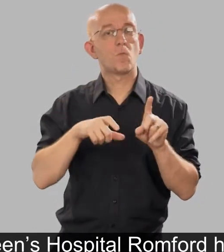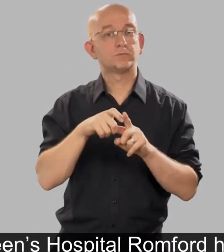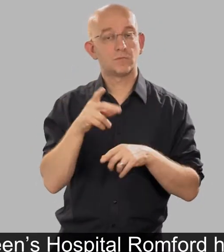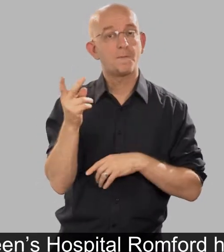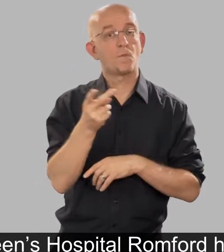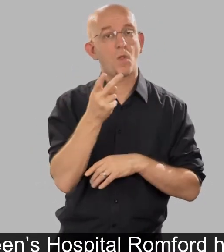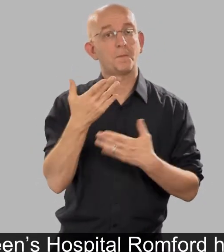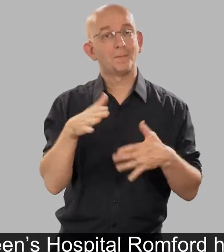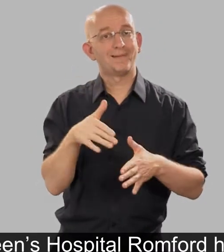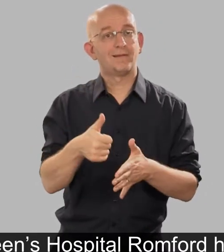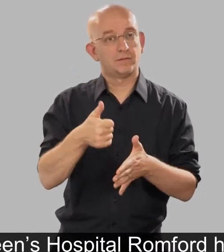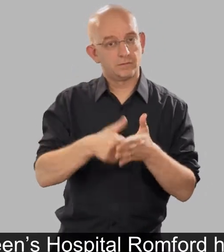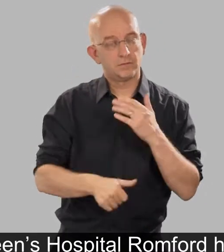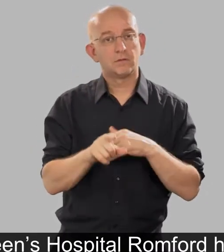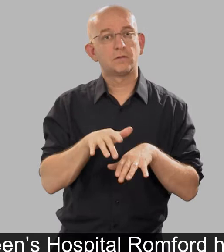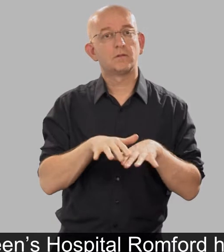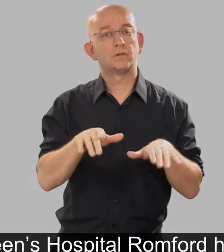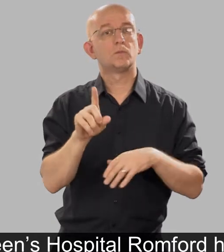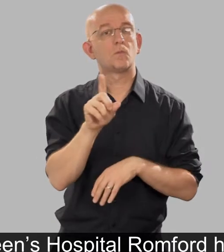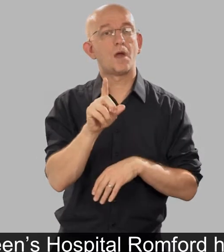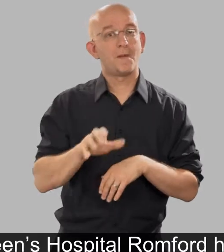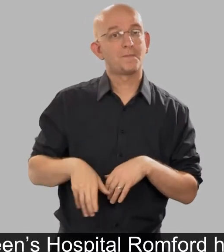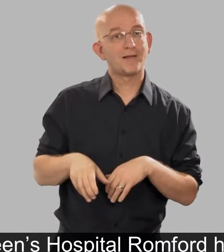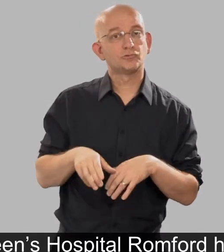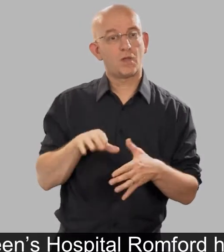have both introduced pages for deaf patients.